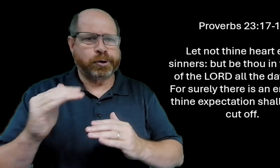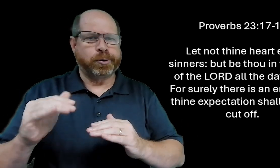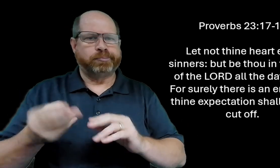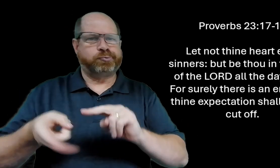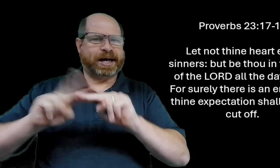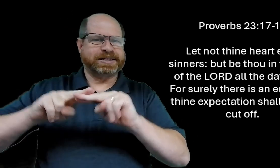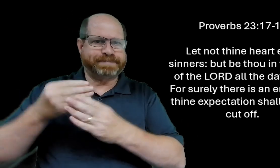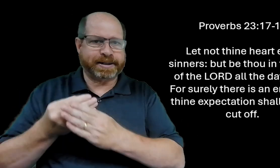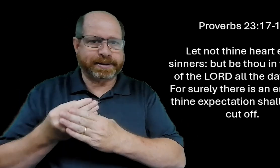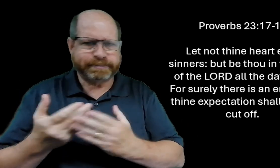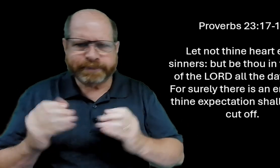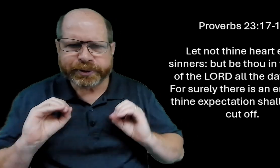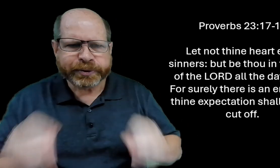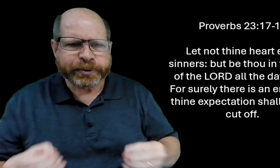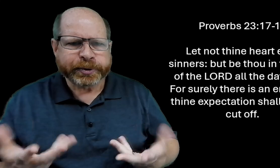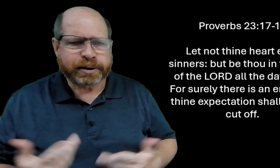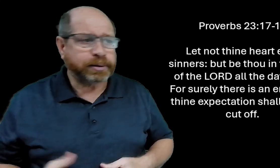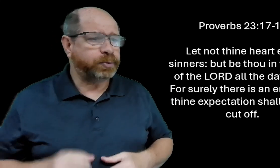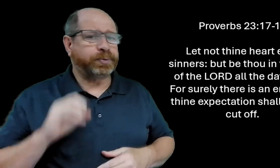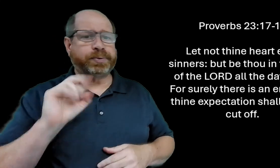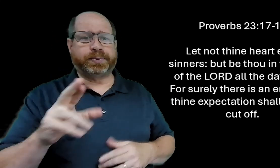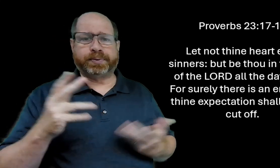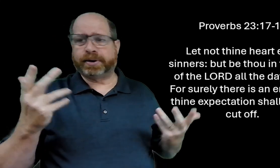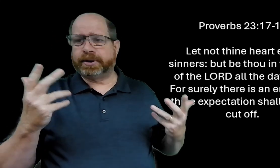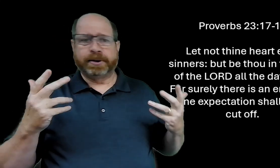expecting a raise or a promotion and i didn't get it